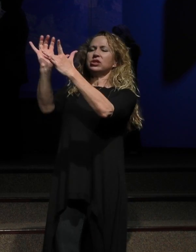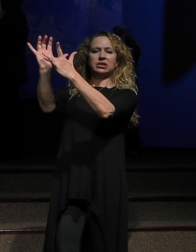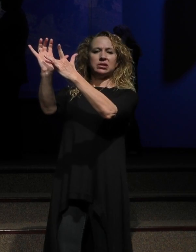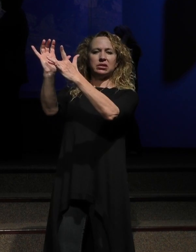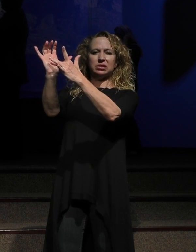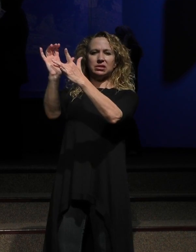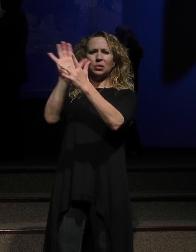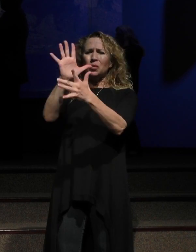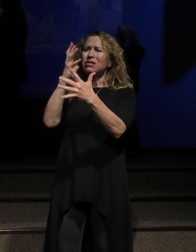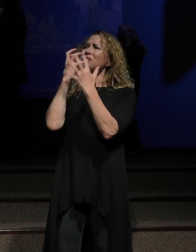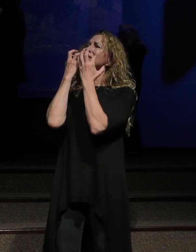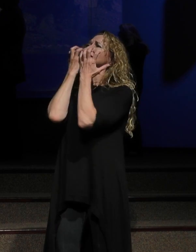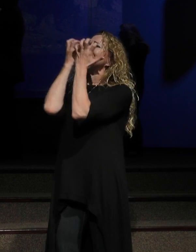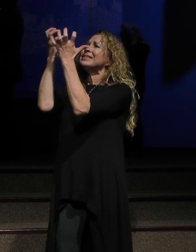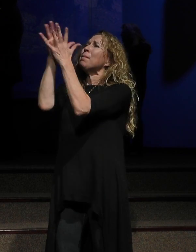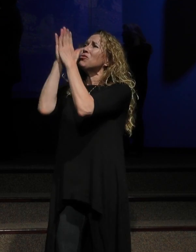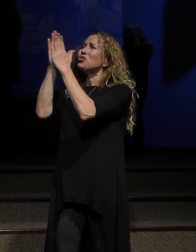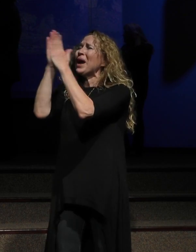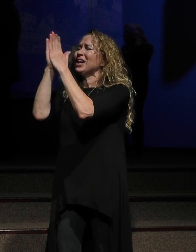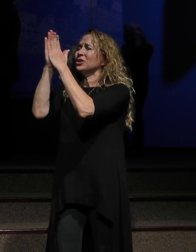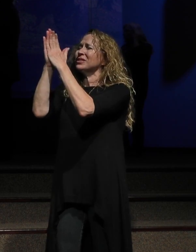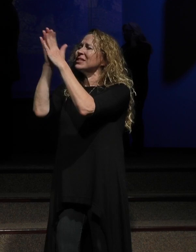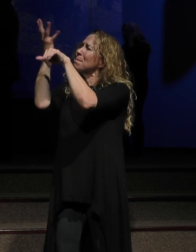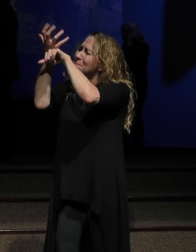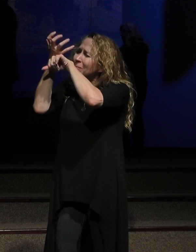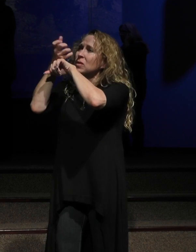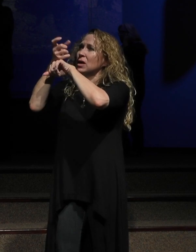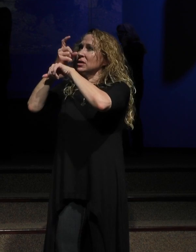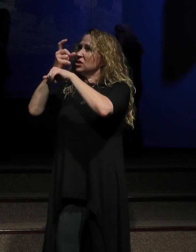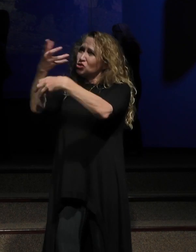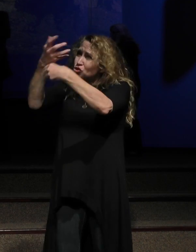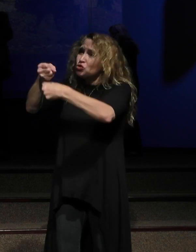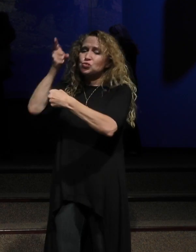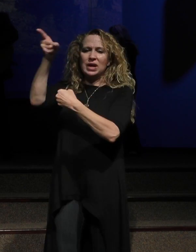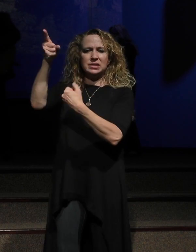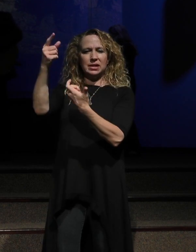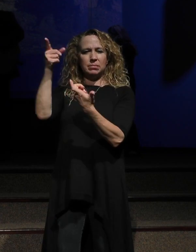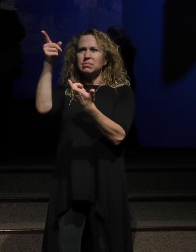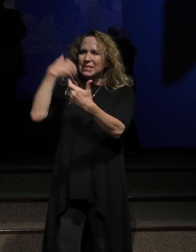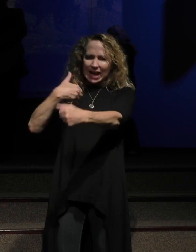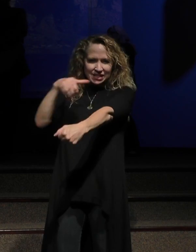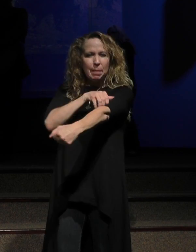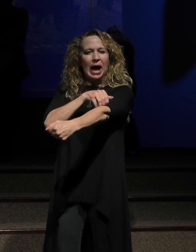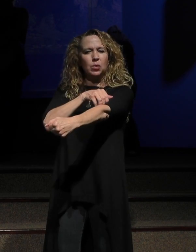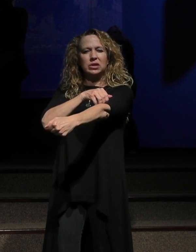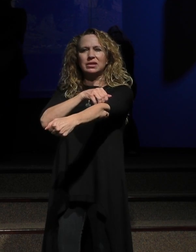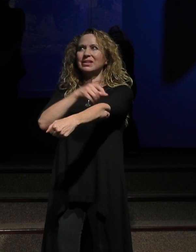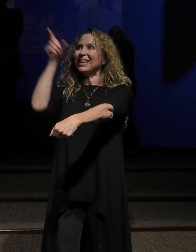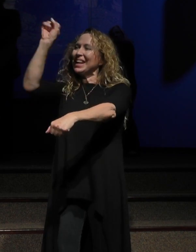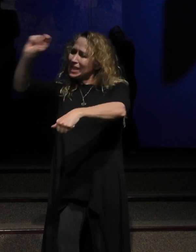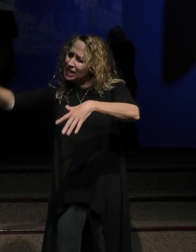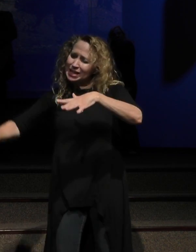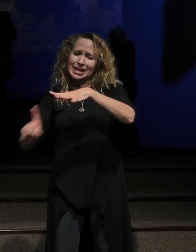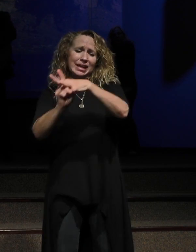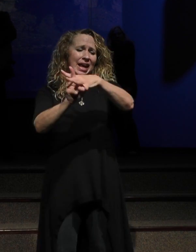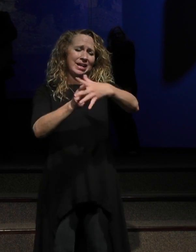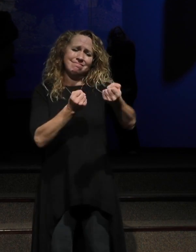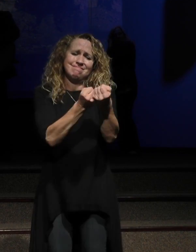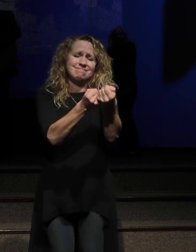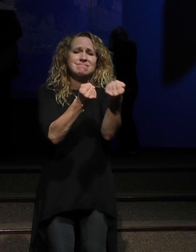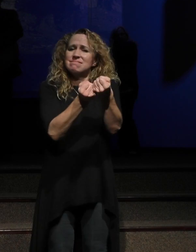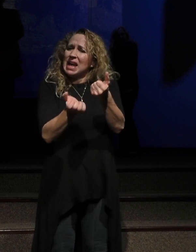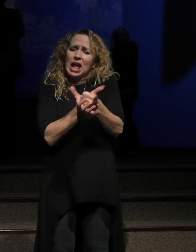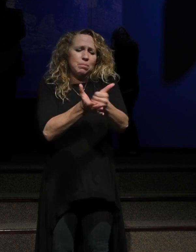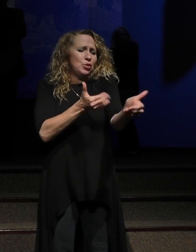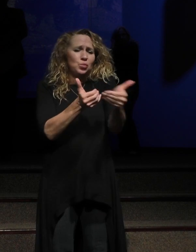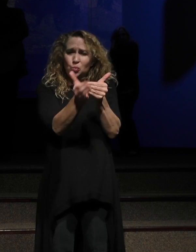prayers, trust in Jesus and believe that he loves you and believe that he has the power to come and help you with whatever it is